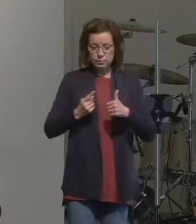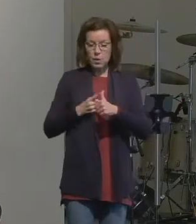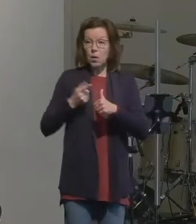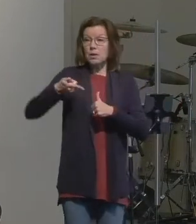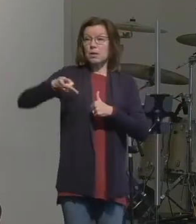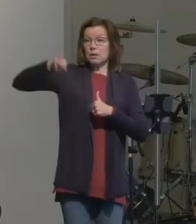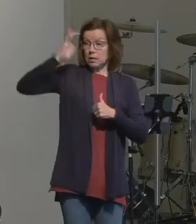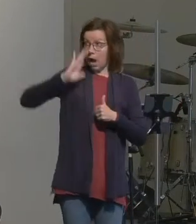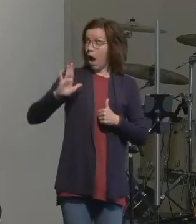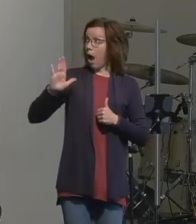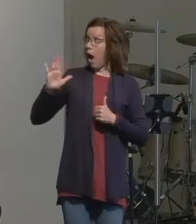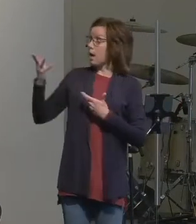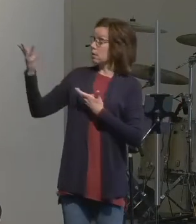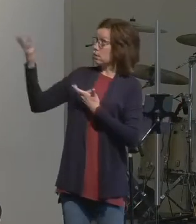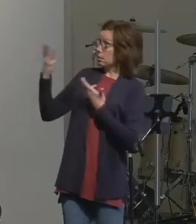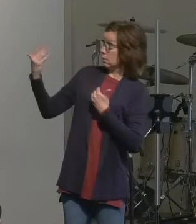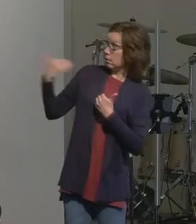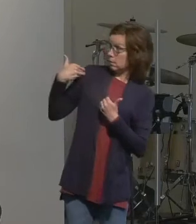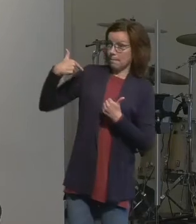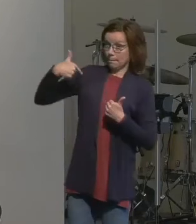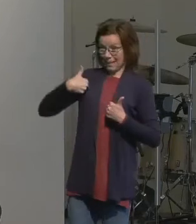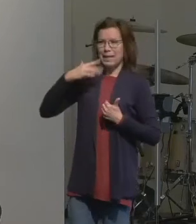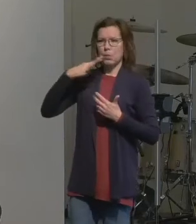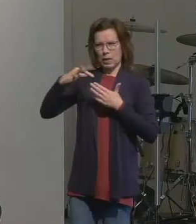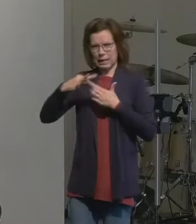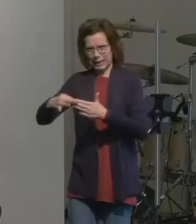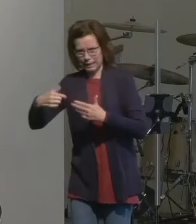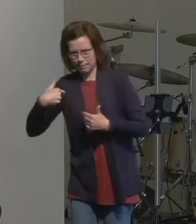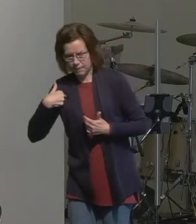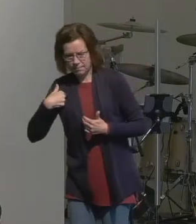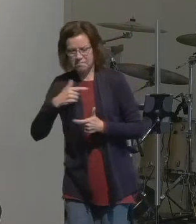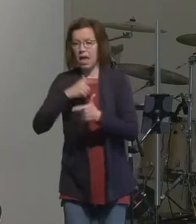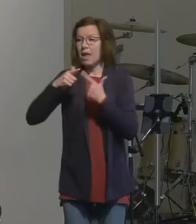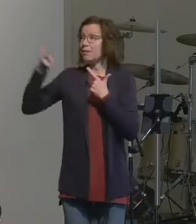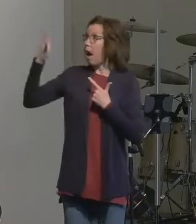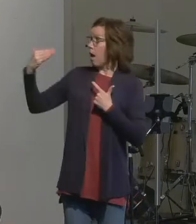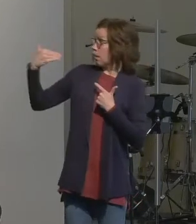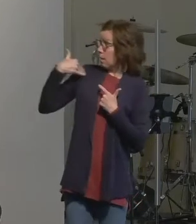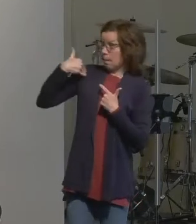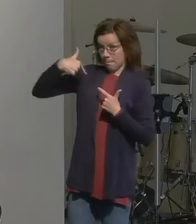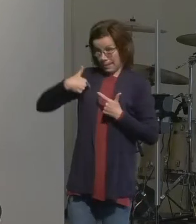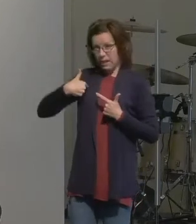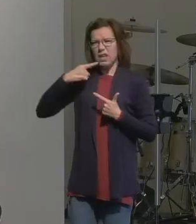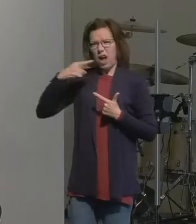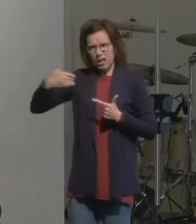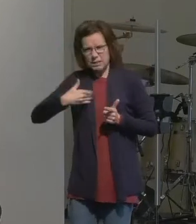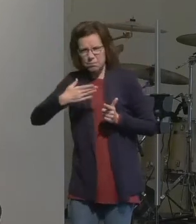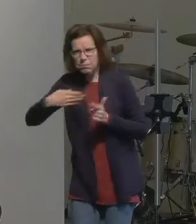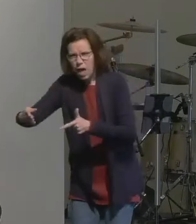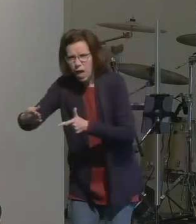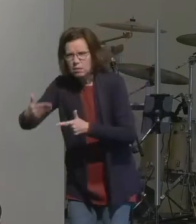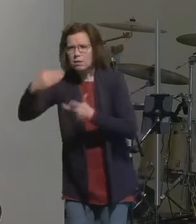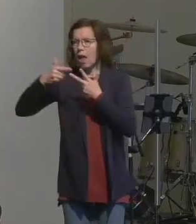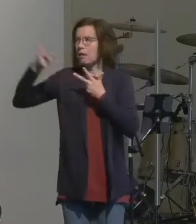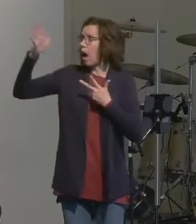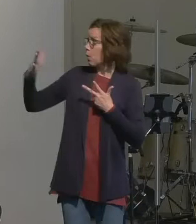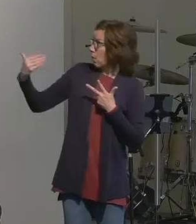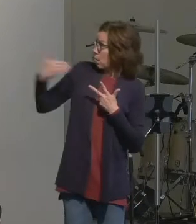engages us to lay out his plan for us and thirdly God engages us to express his concern over you